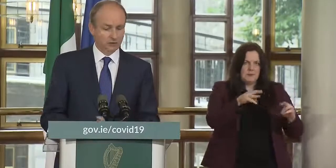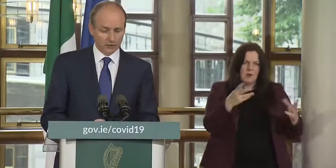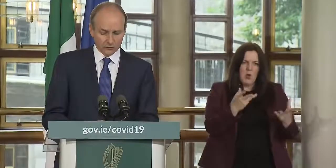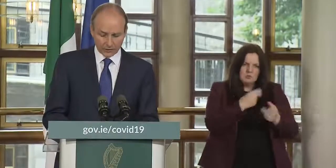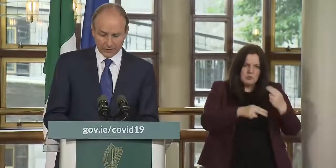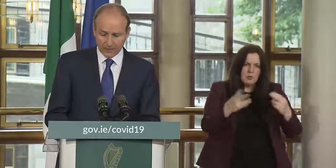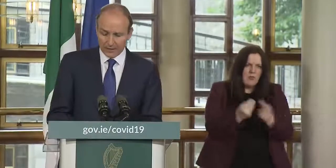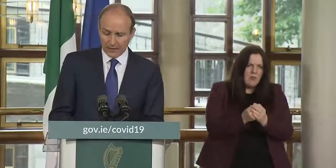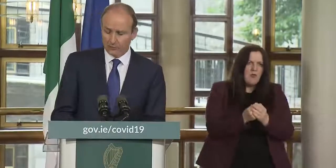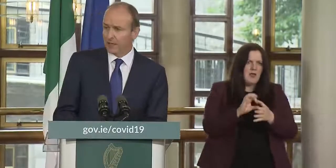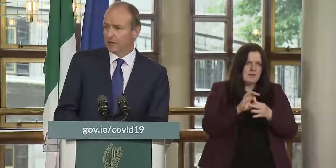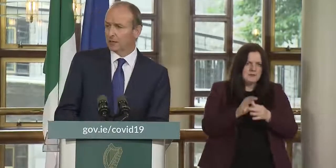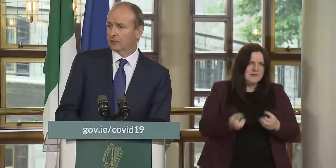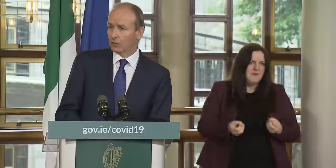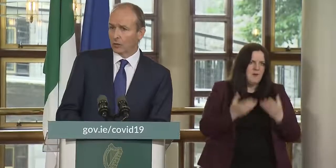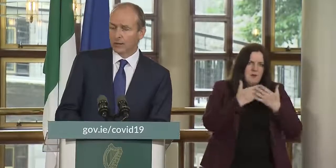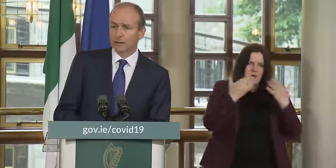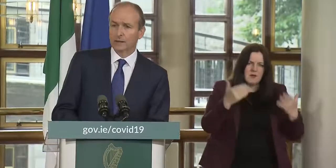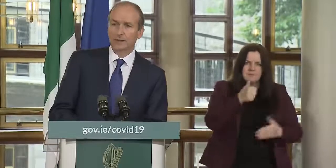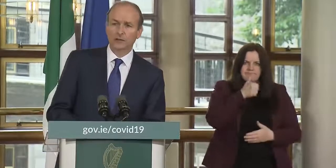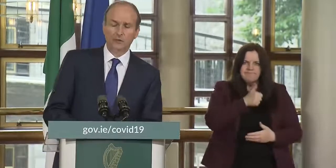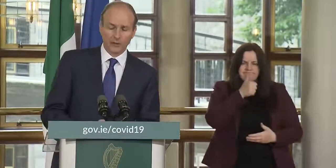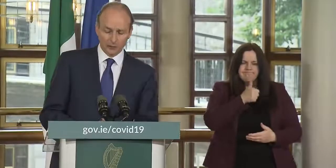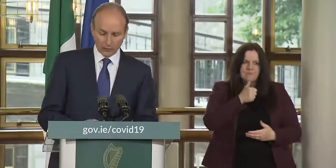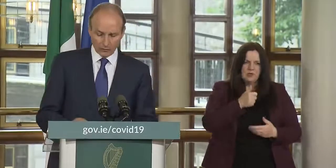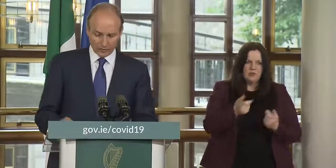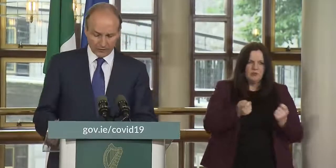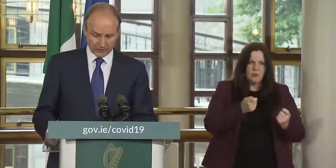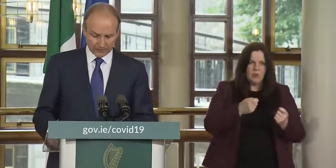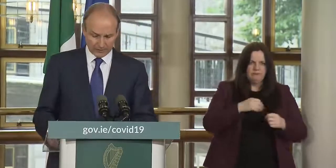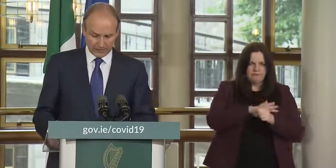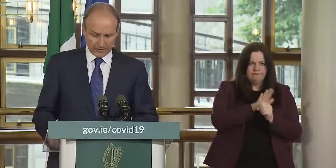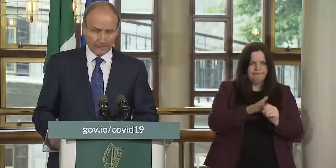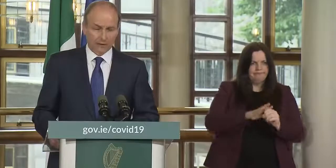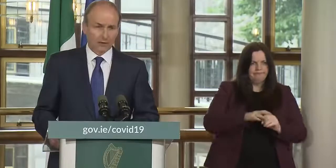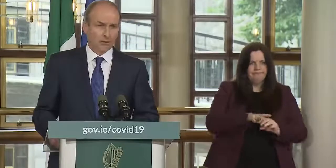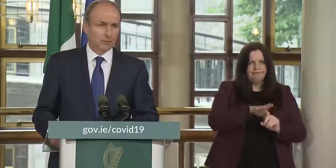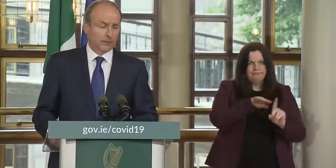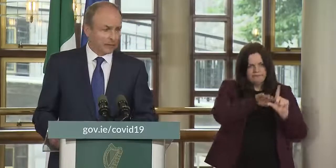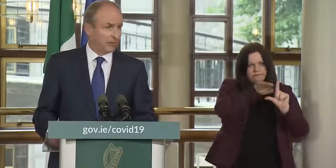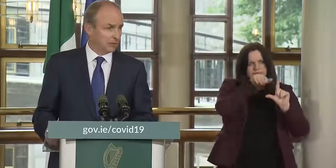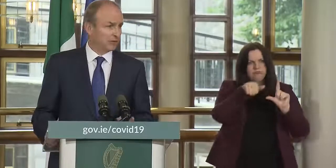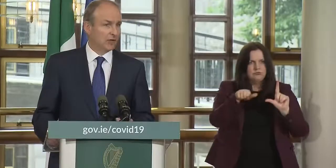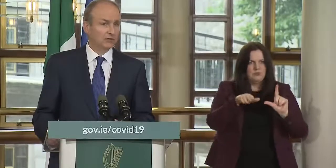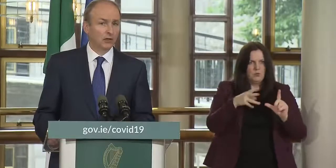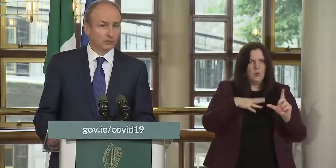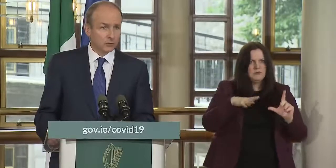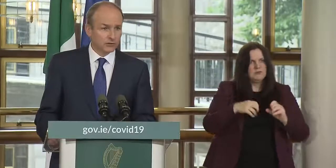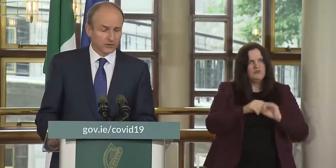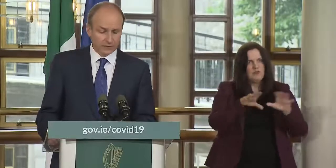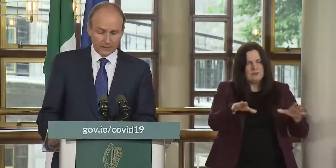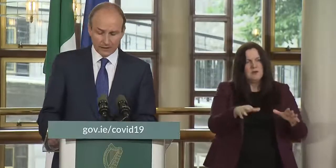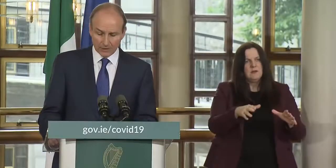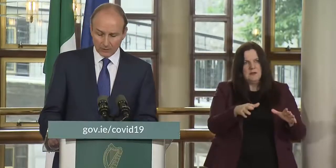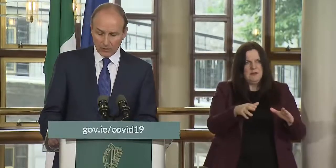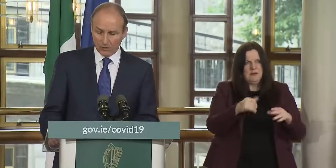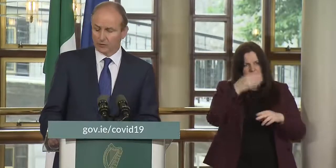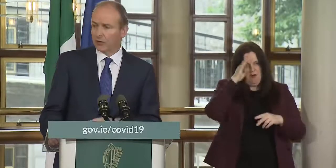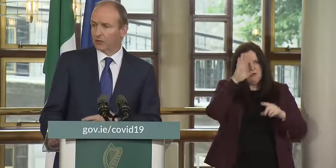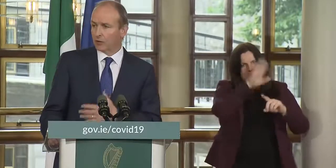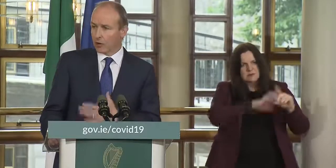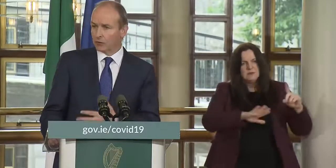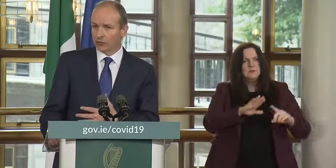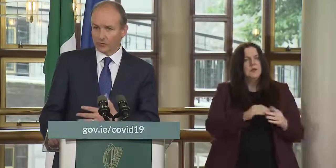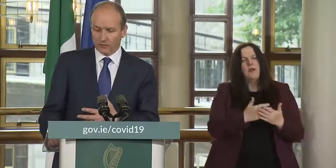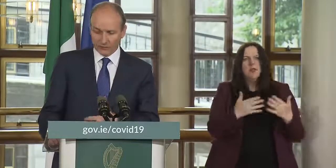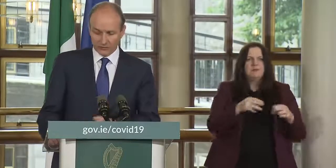right across the country have made in controlling the spread of covert in ireland many families have lost loved ones while